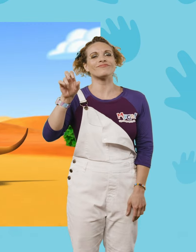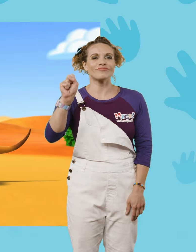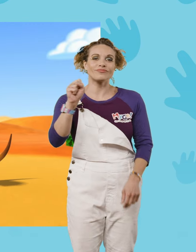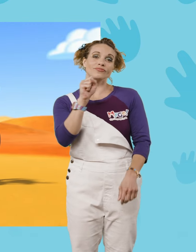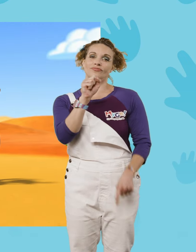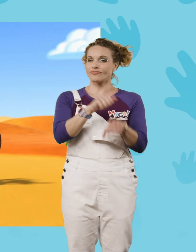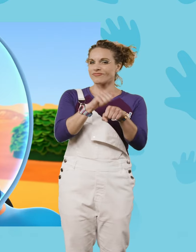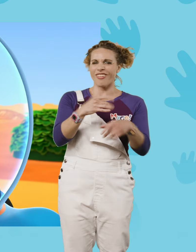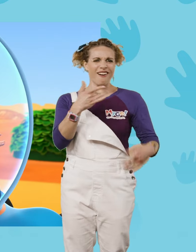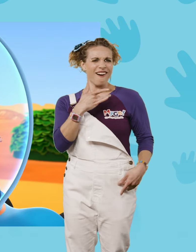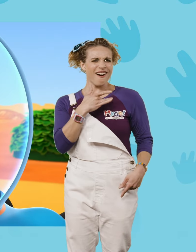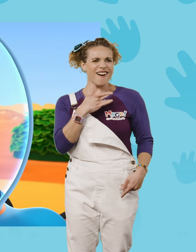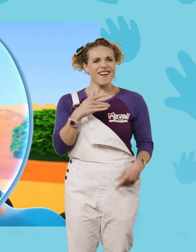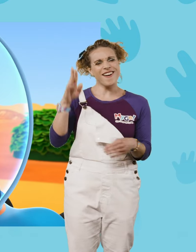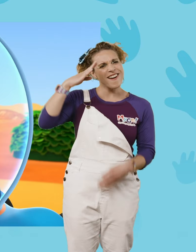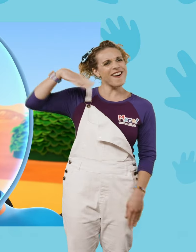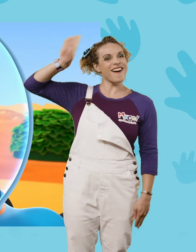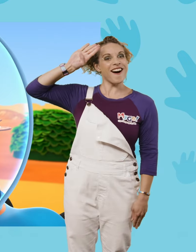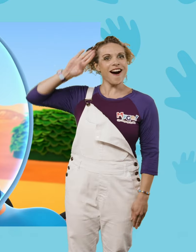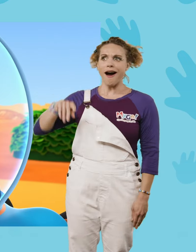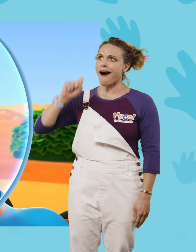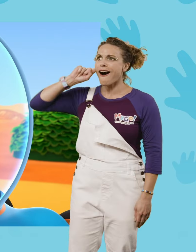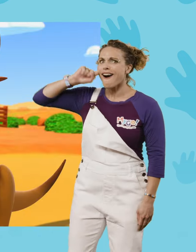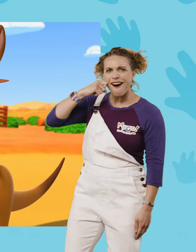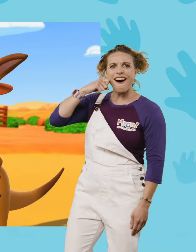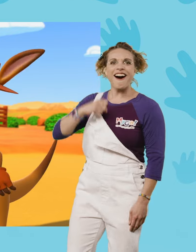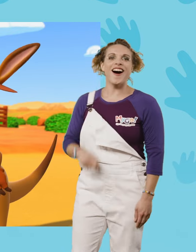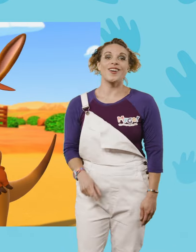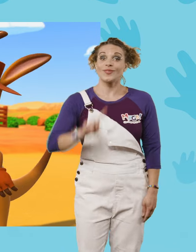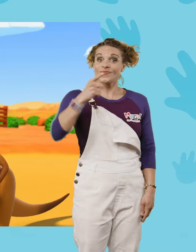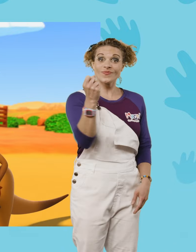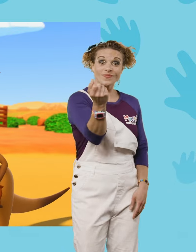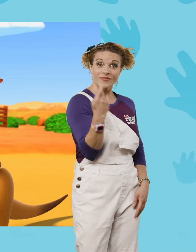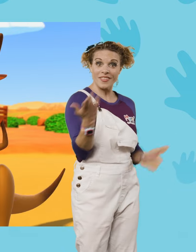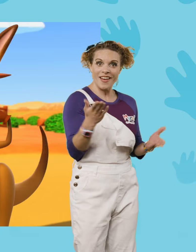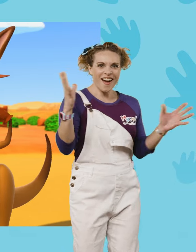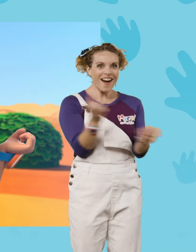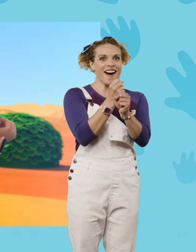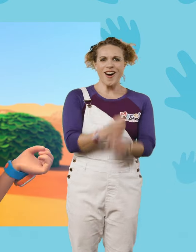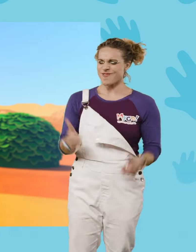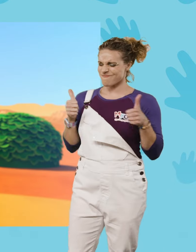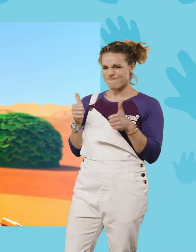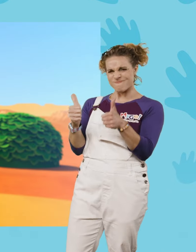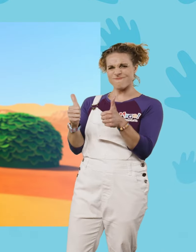of Australia. Whoa, so cool. And the first back here wins. You're on, Rooney.